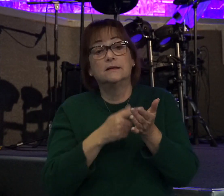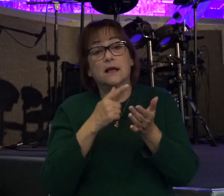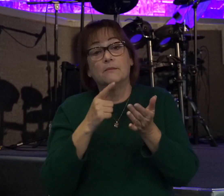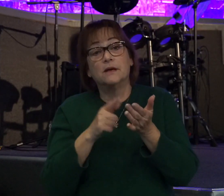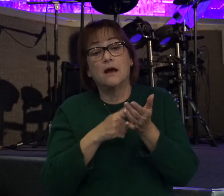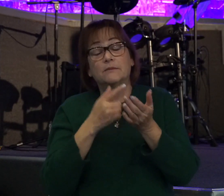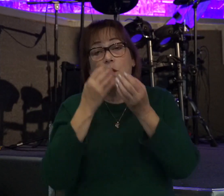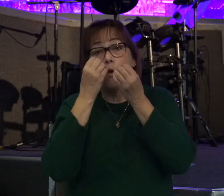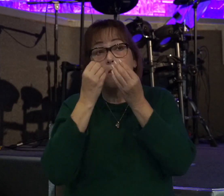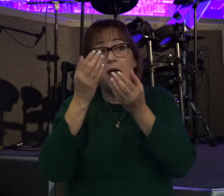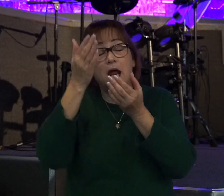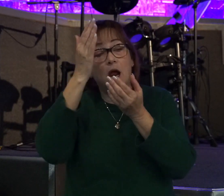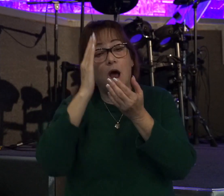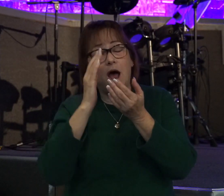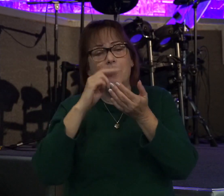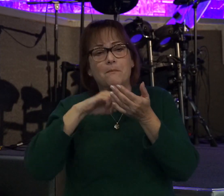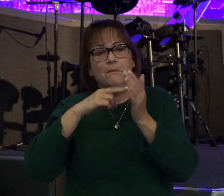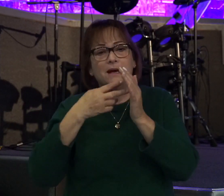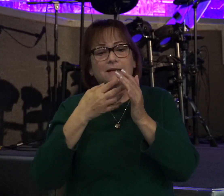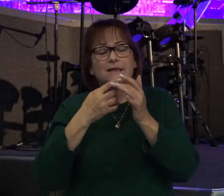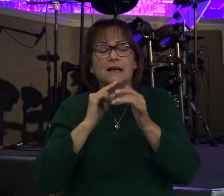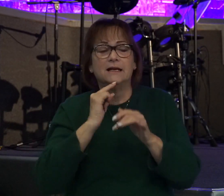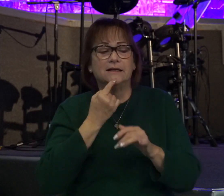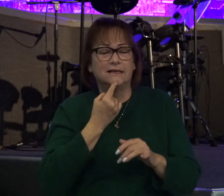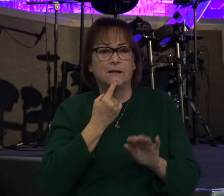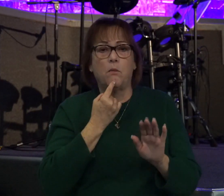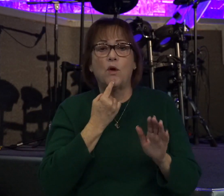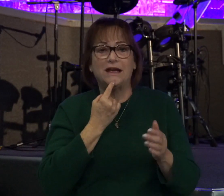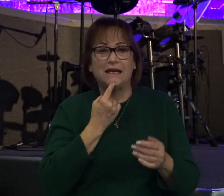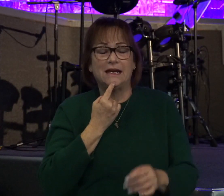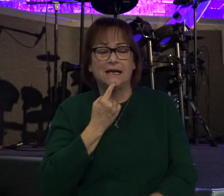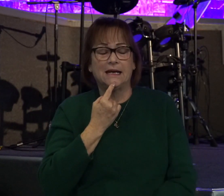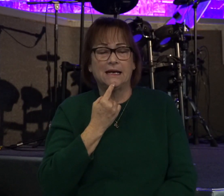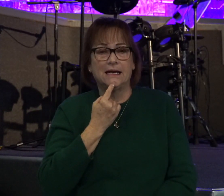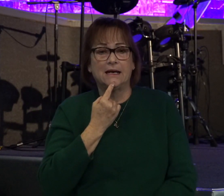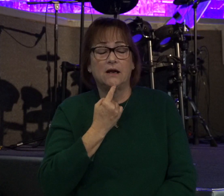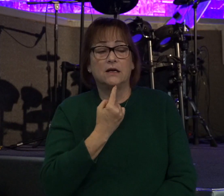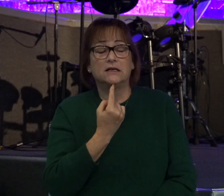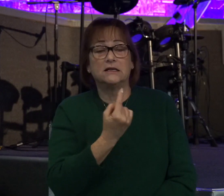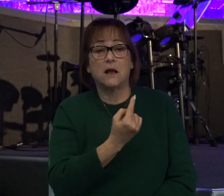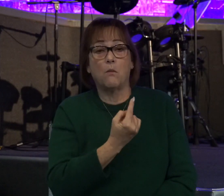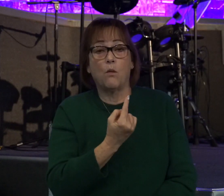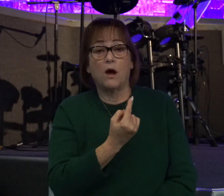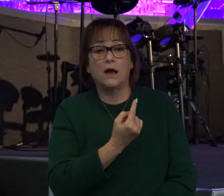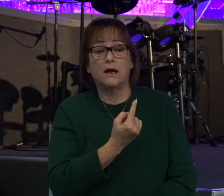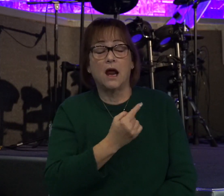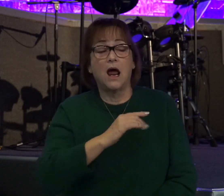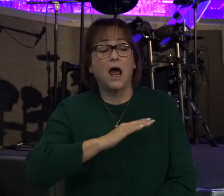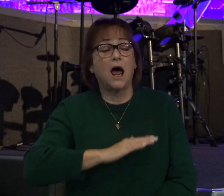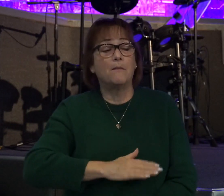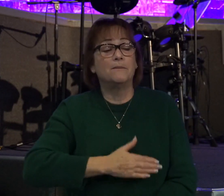obeying God means disappointing someone, upsetting someone,